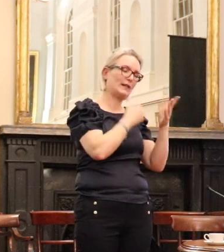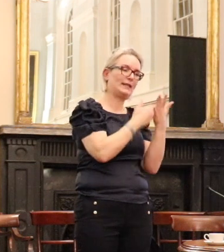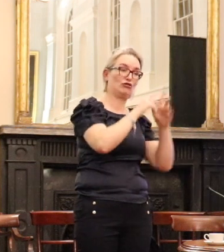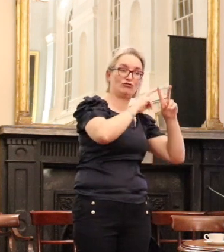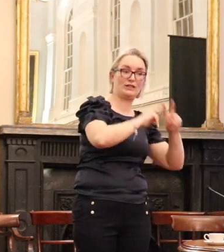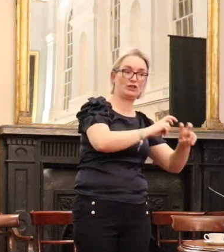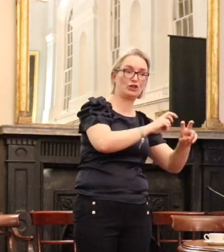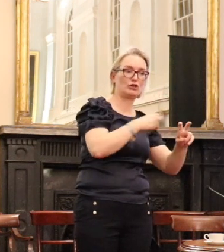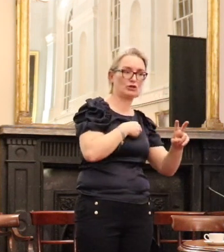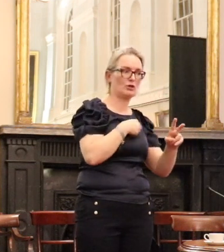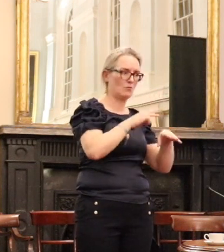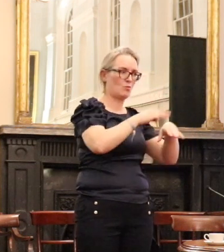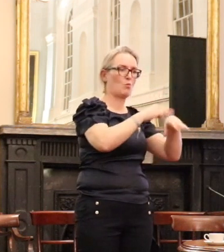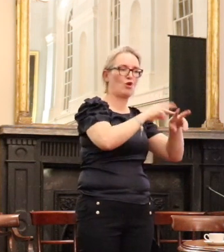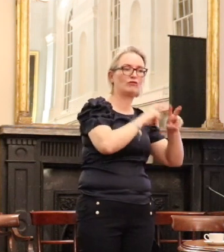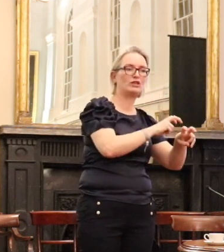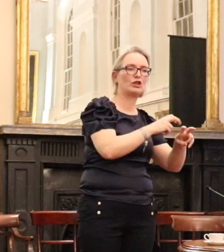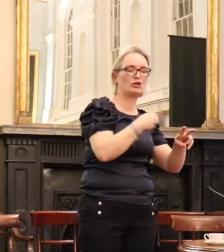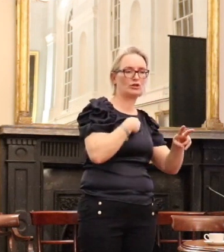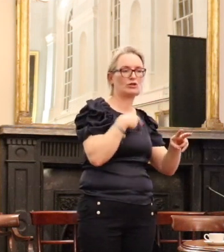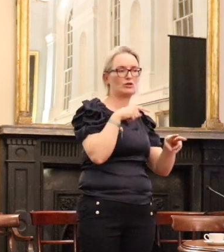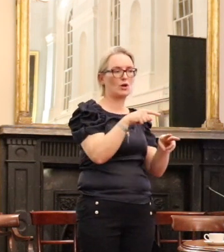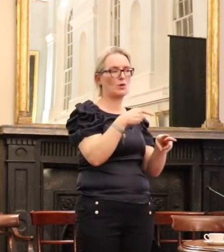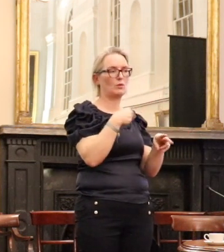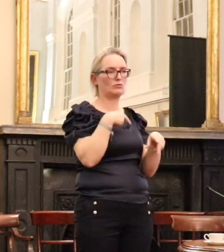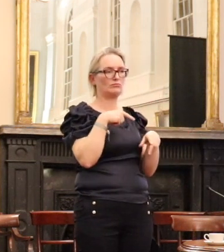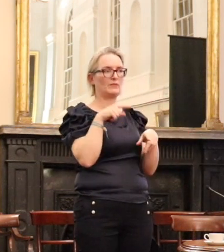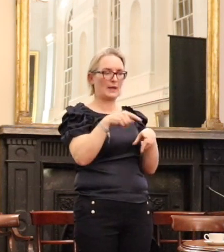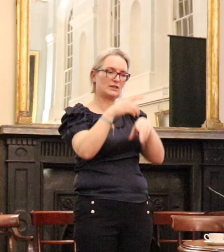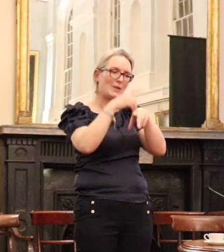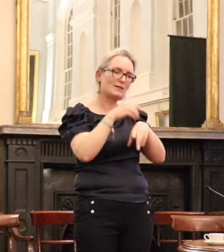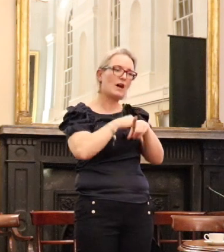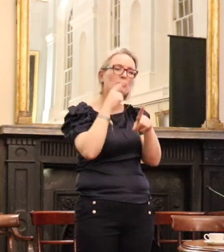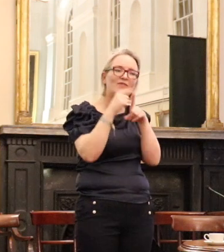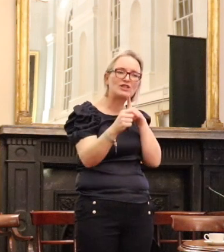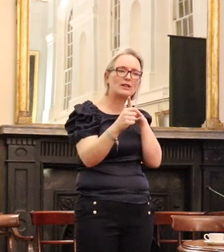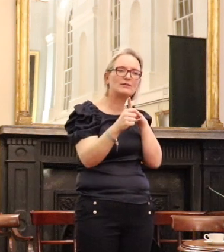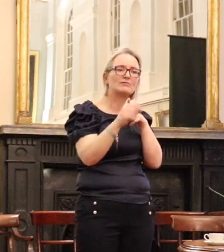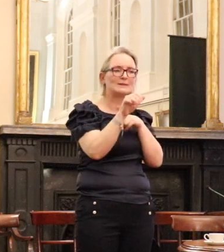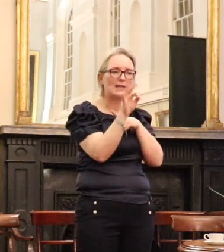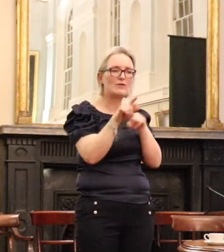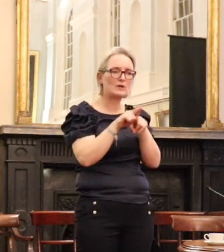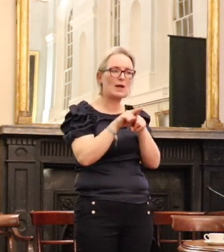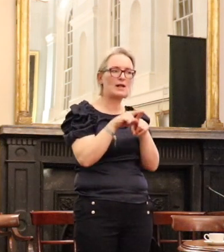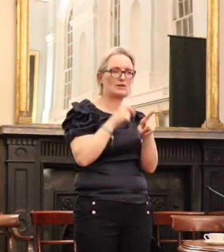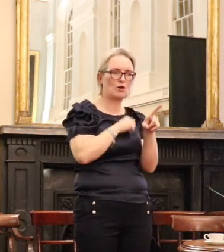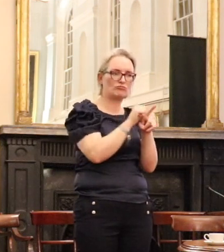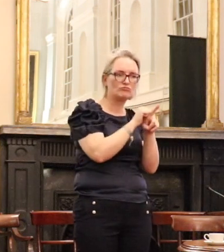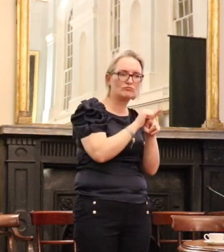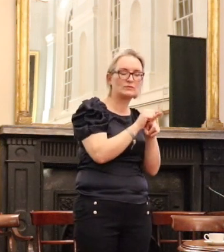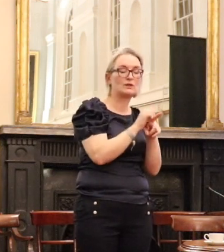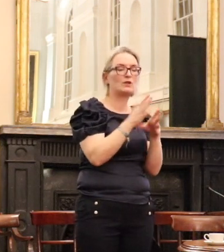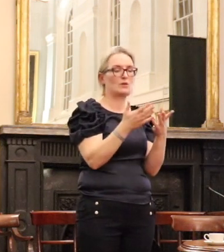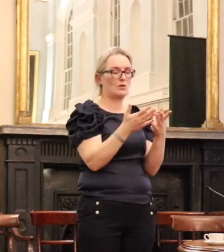coming out of the professionalisation of that staff. And it was a new without